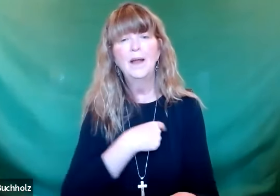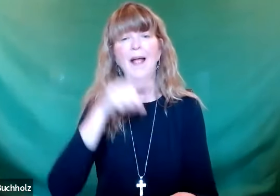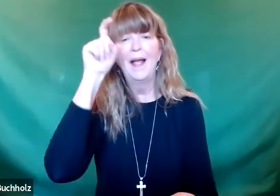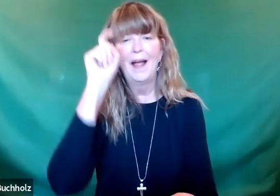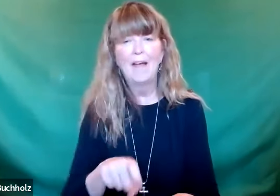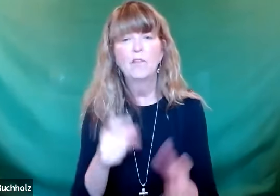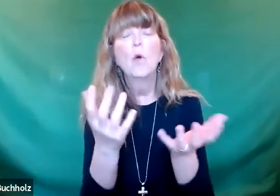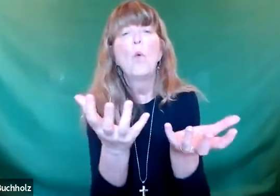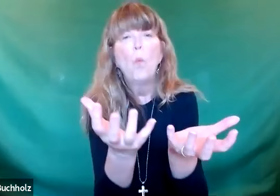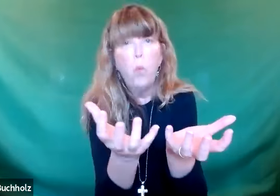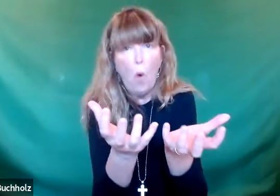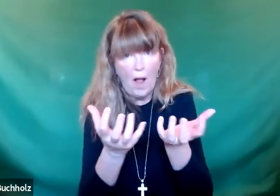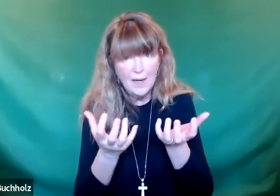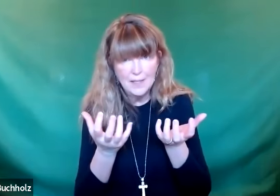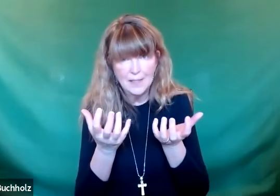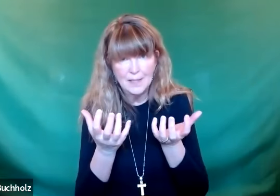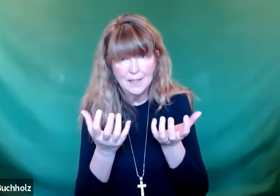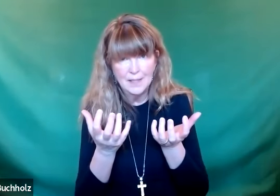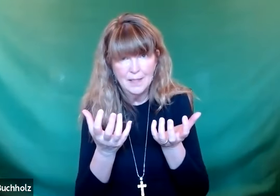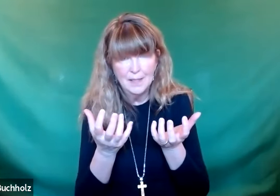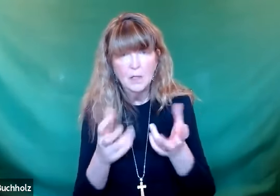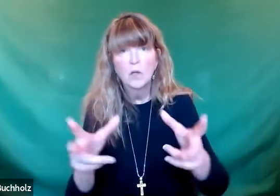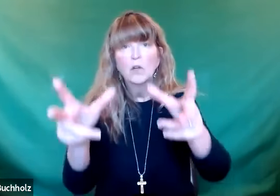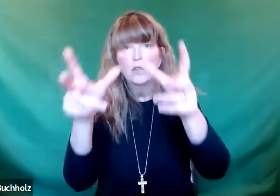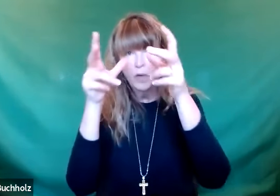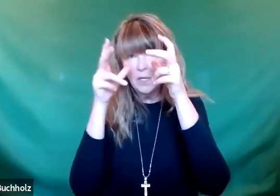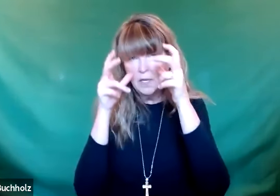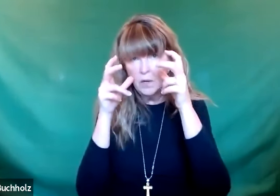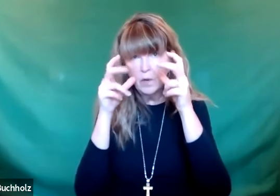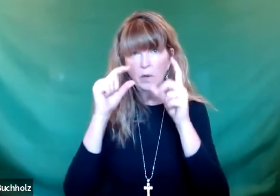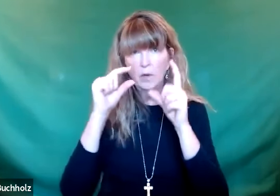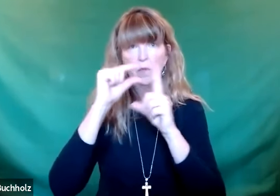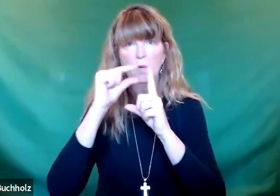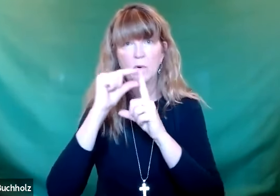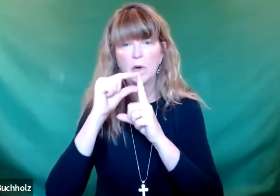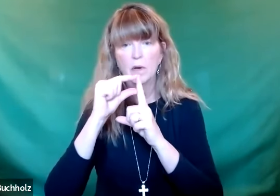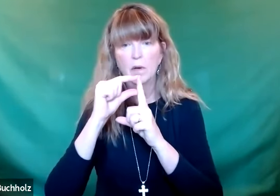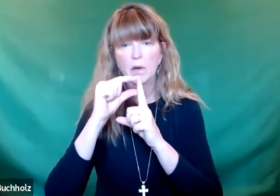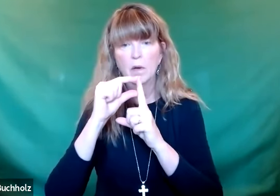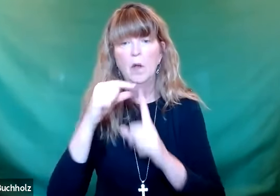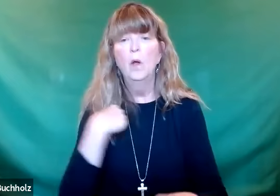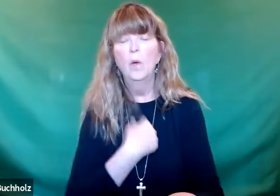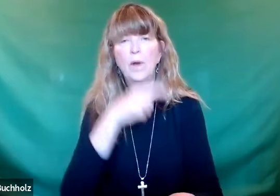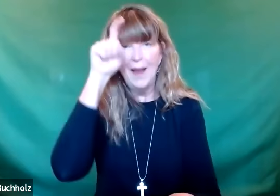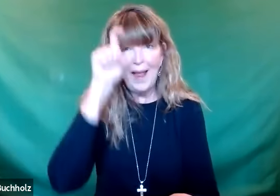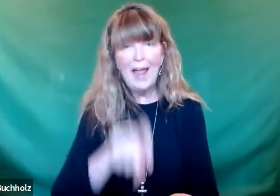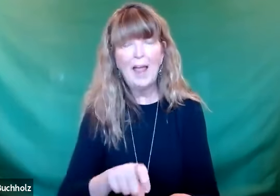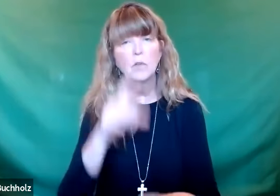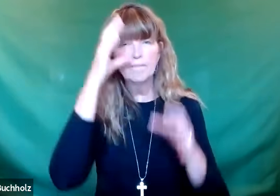understand. But what this means is that we have to have the desire to listen to Jesus' words.